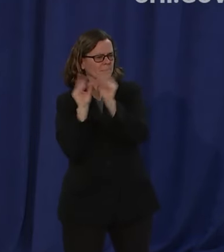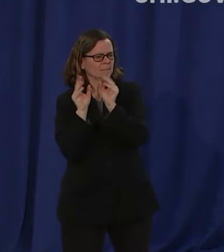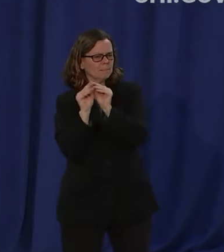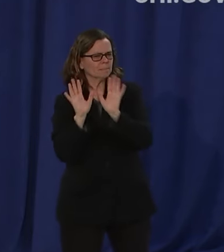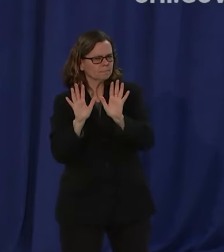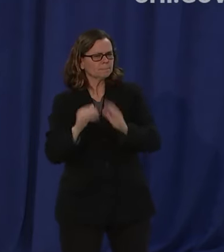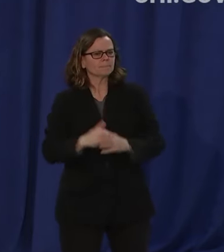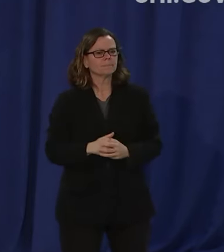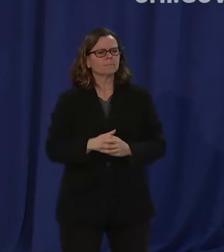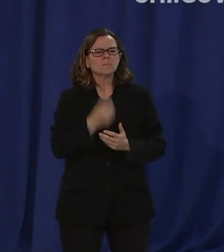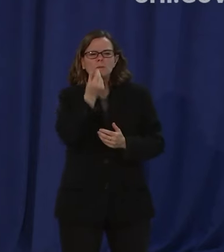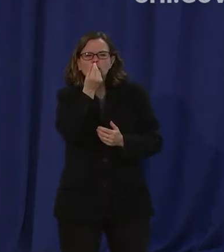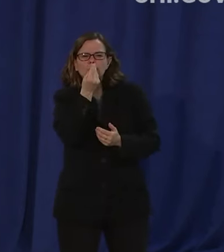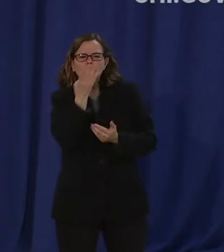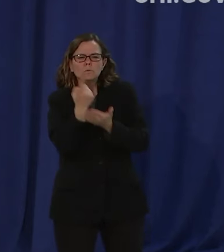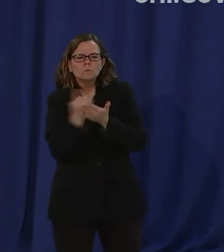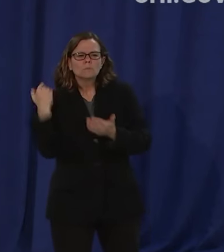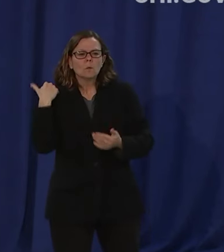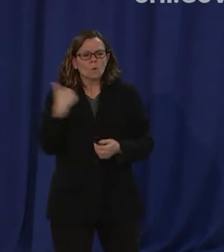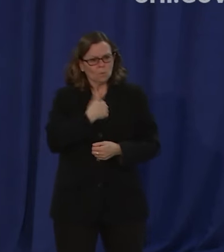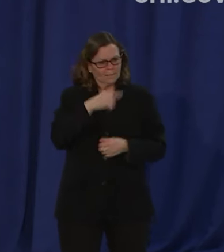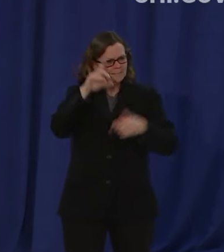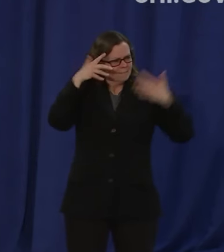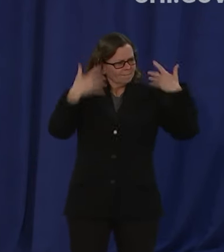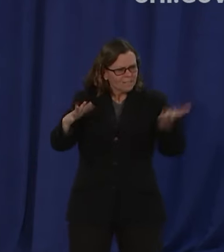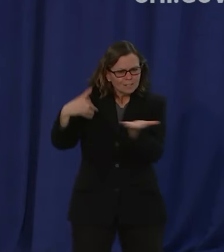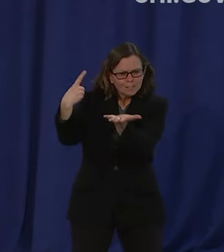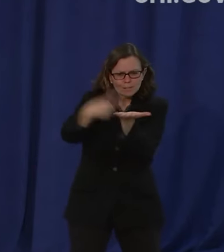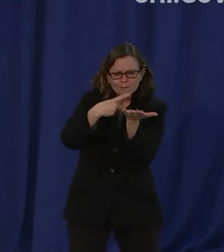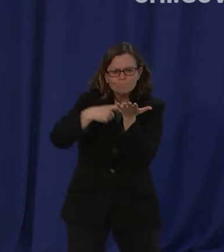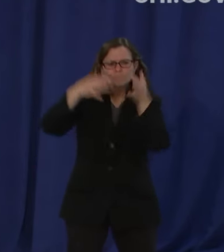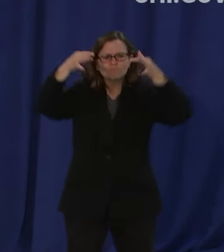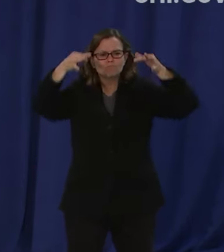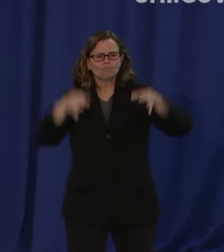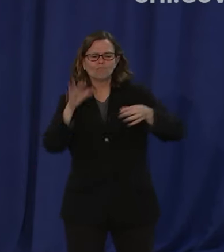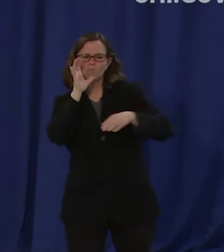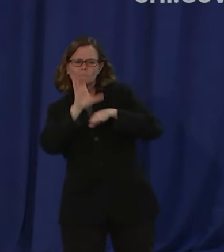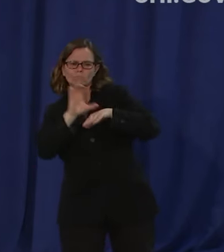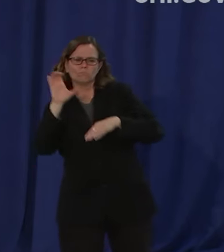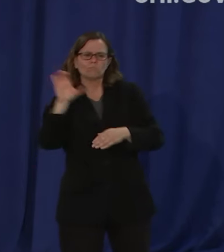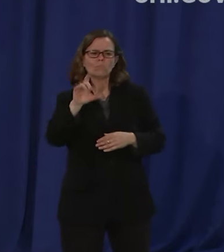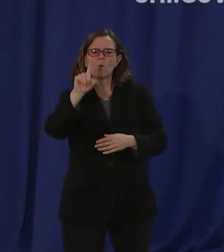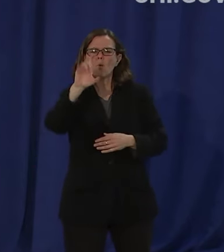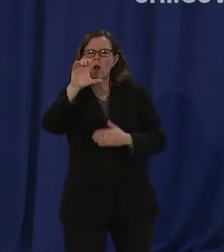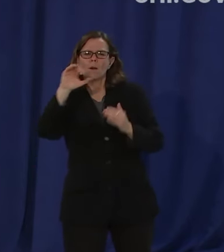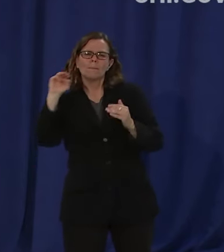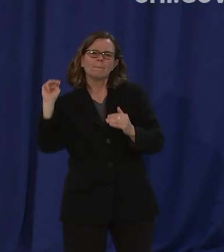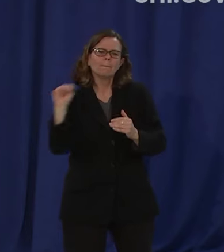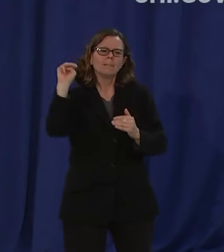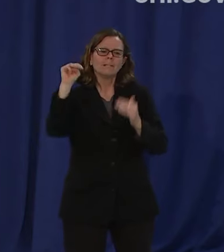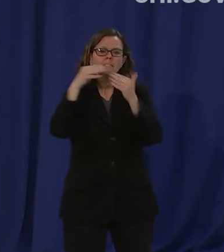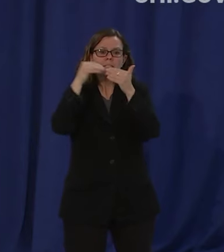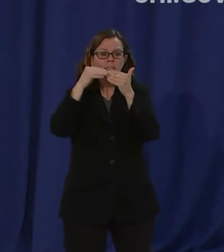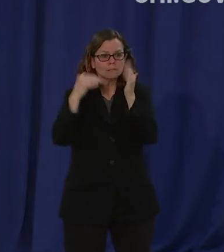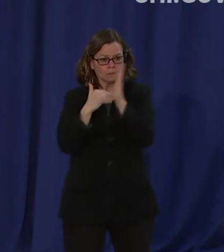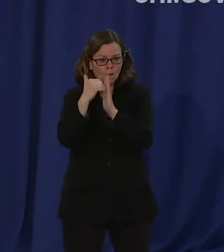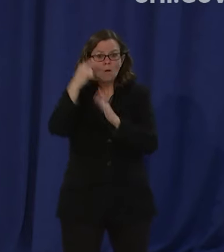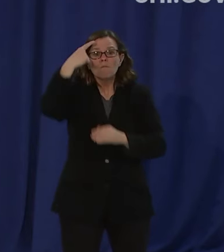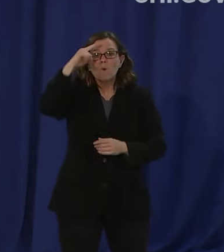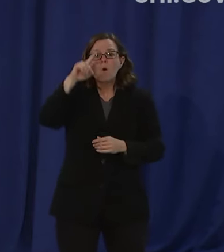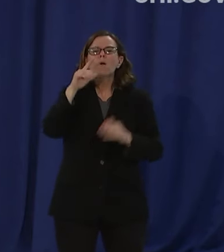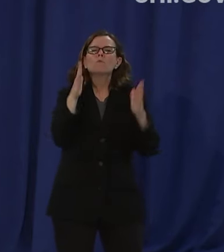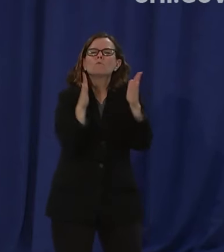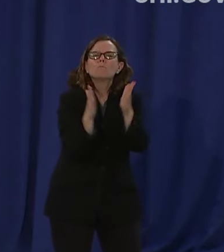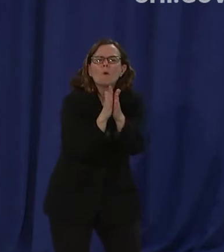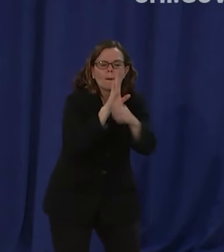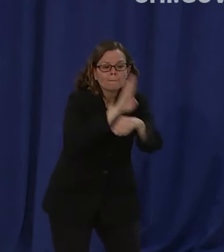fund um to support small businesses across the city and unlike what we've seen at the federal level our fund still has money